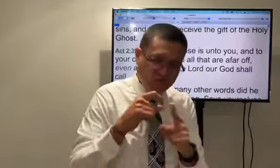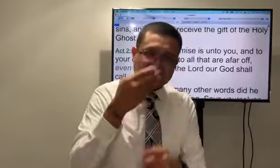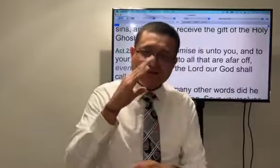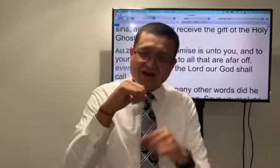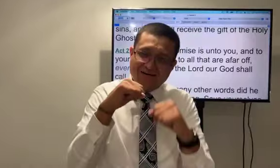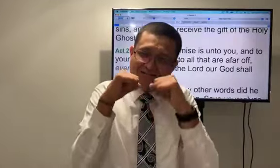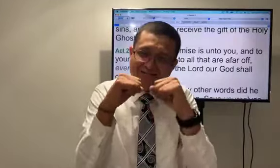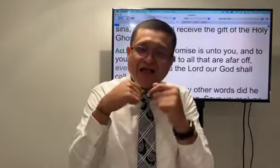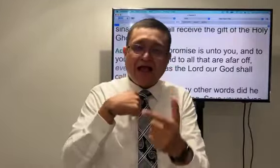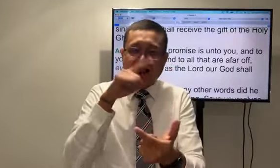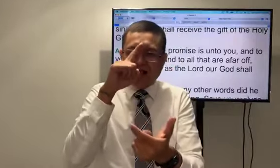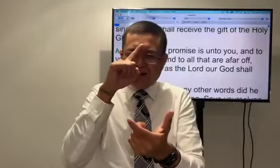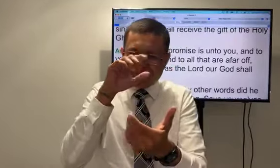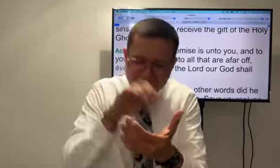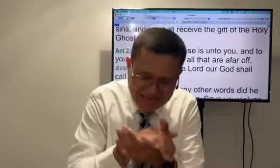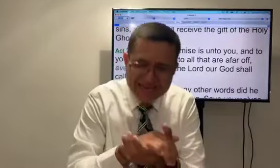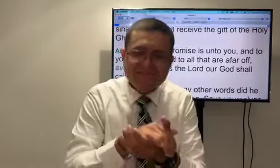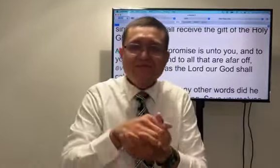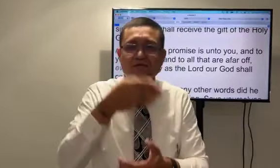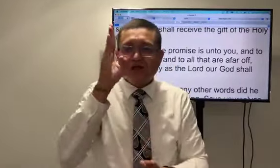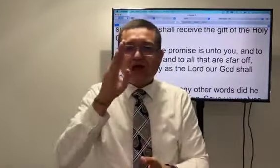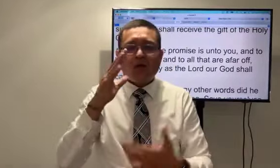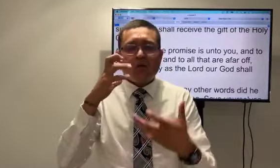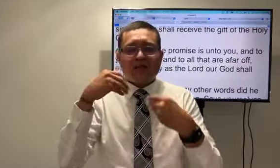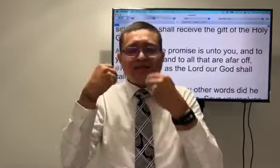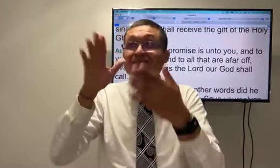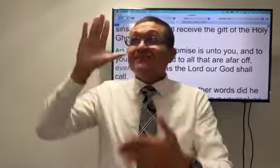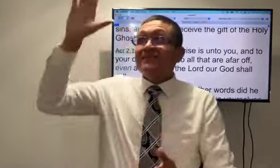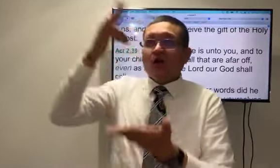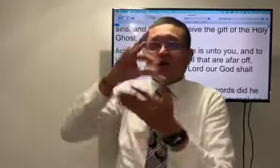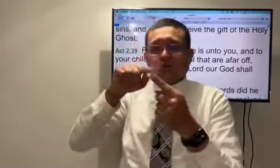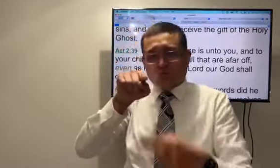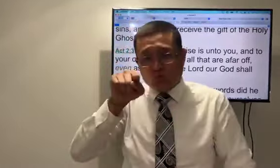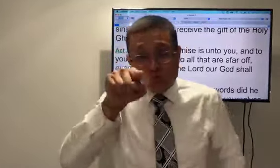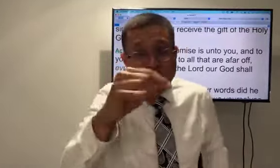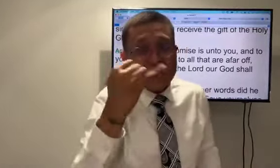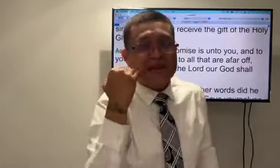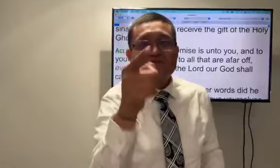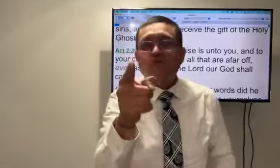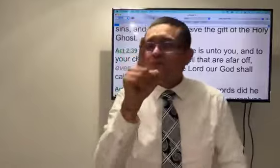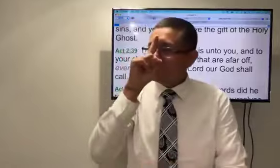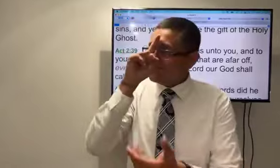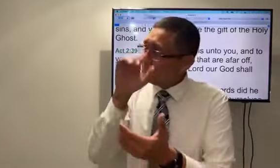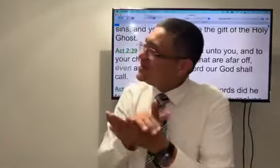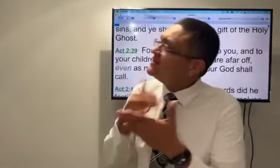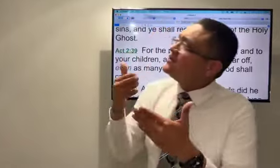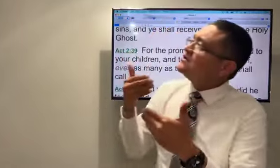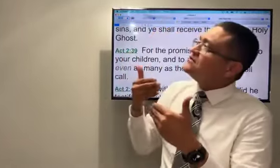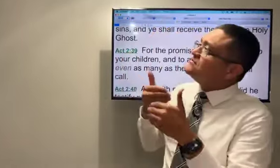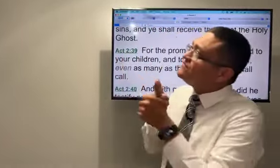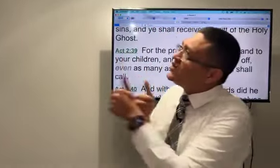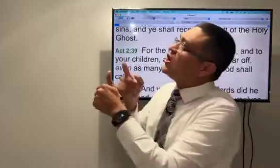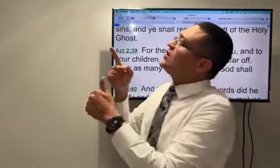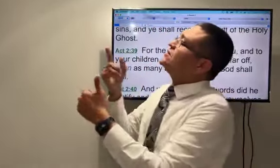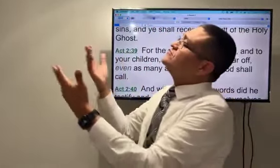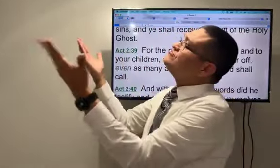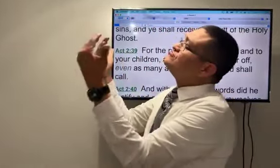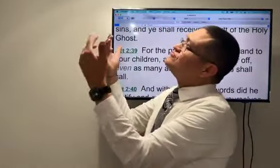I love the word of God and I believe God will give his Holy Ghost to you if you believe and you follow